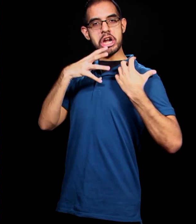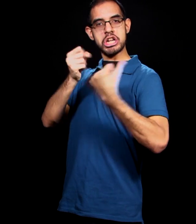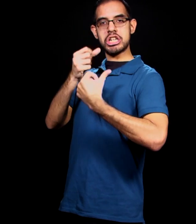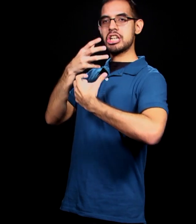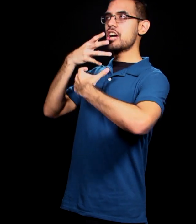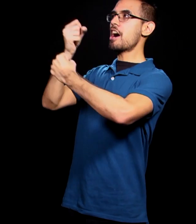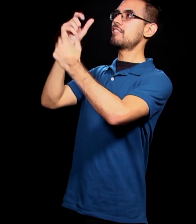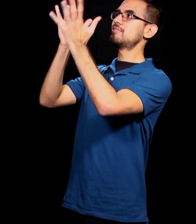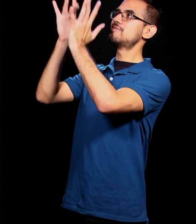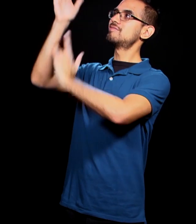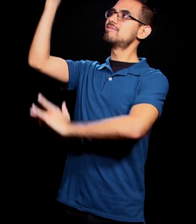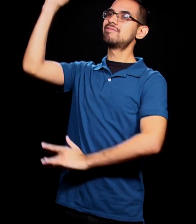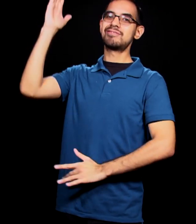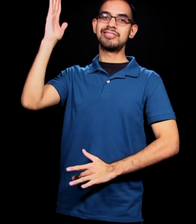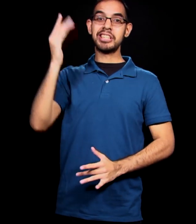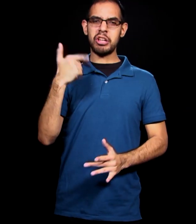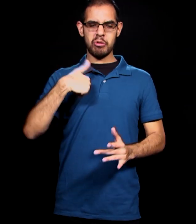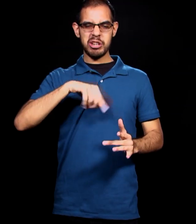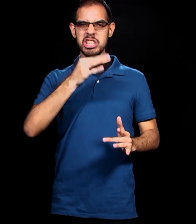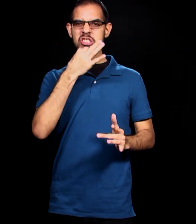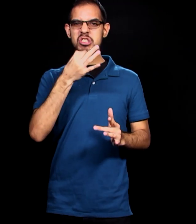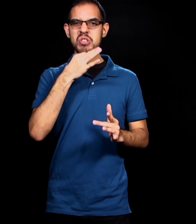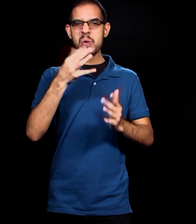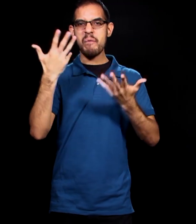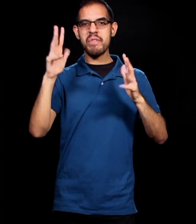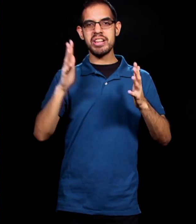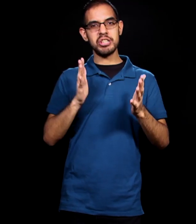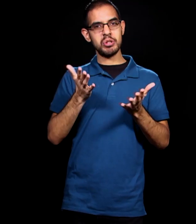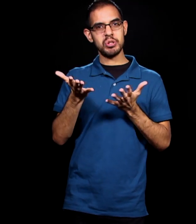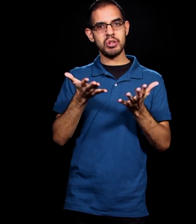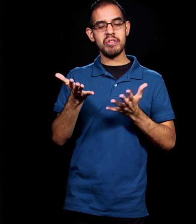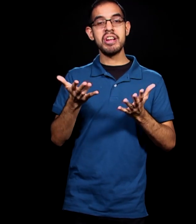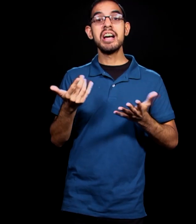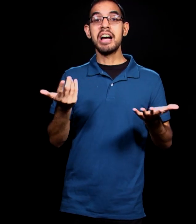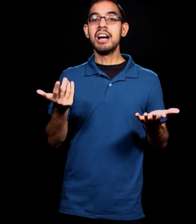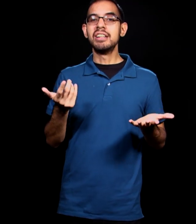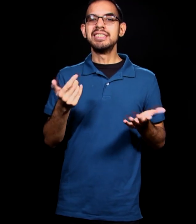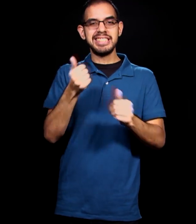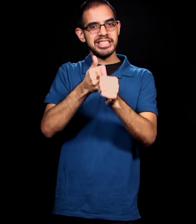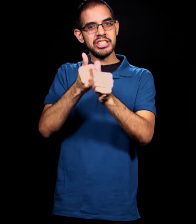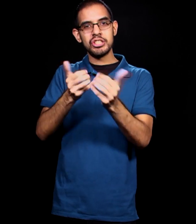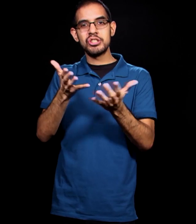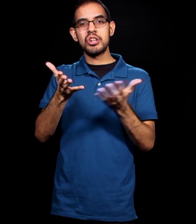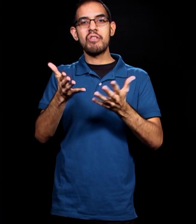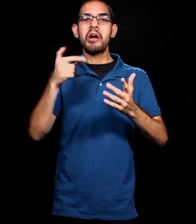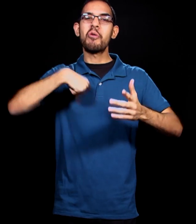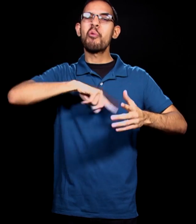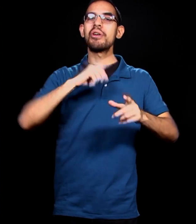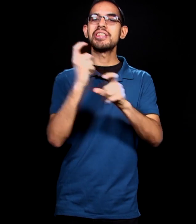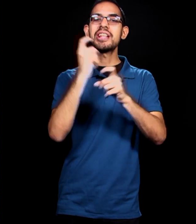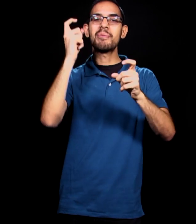And so we close this service today, as we do each service, celebrating the fact that God's not done.